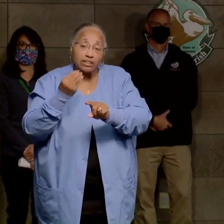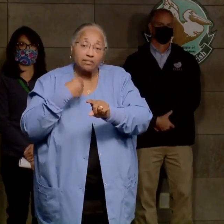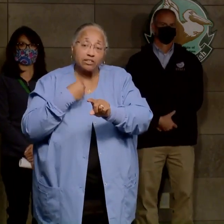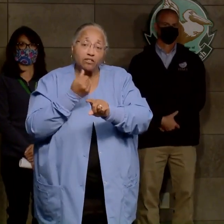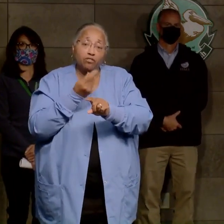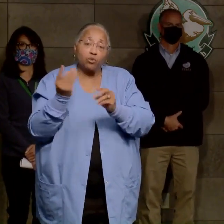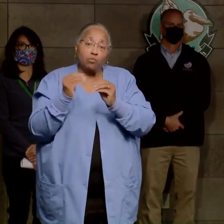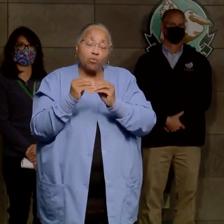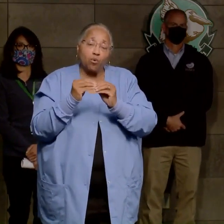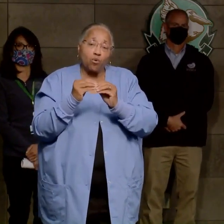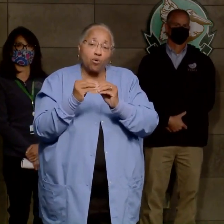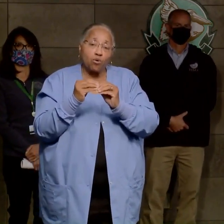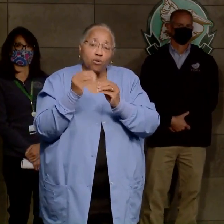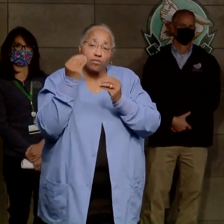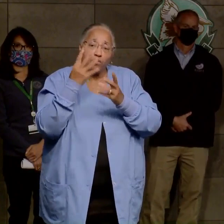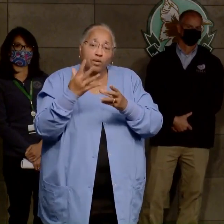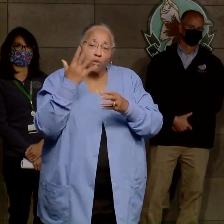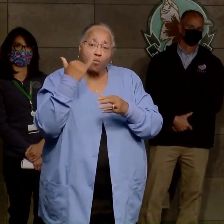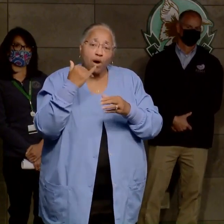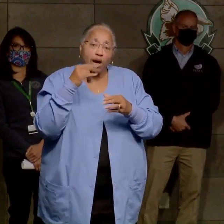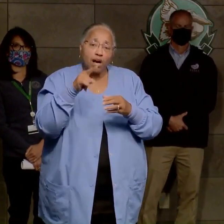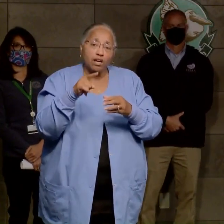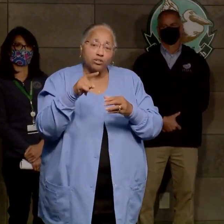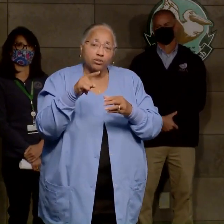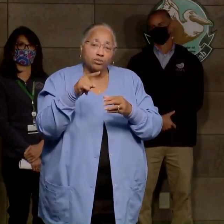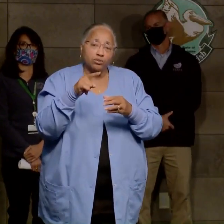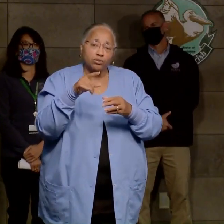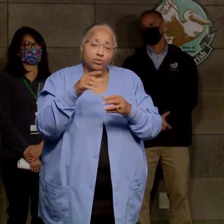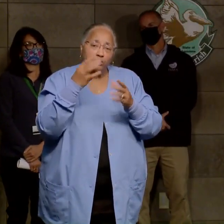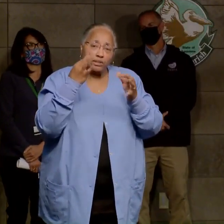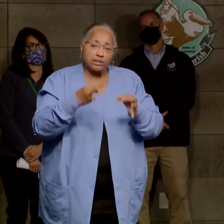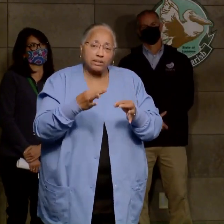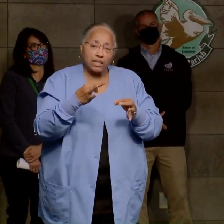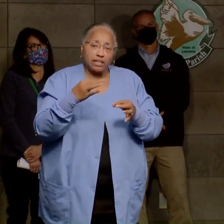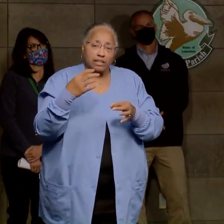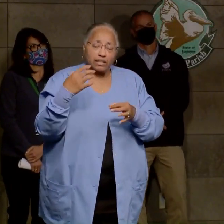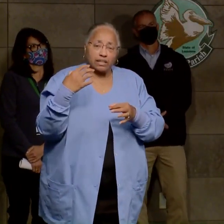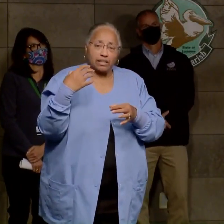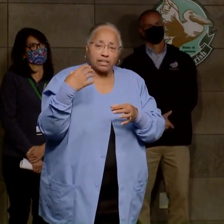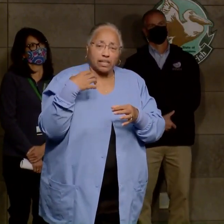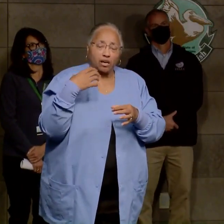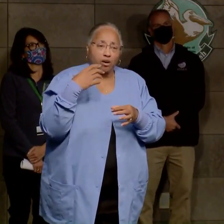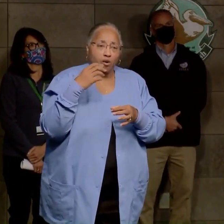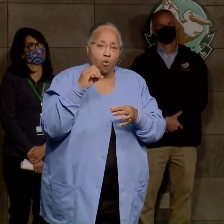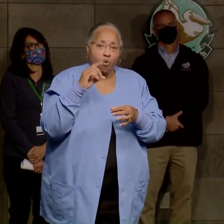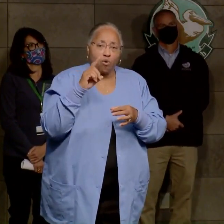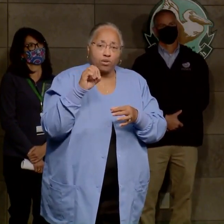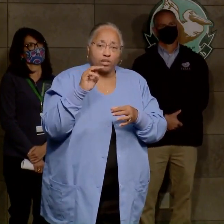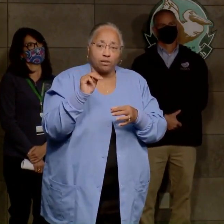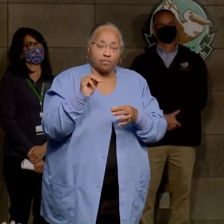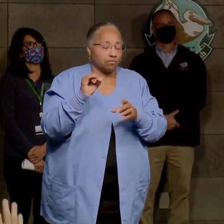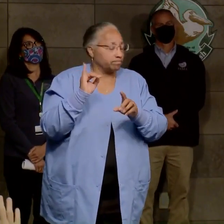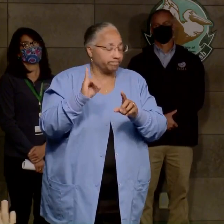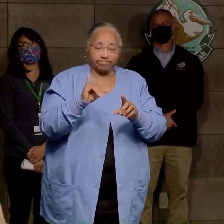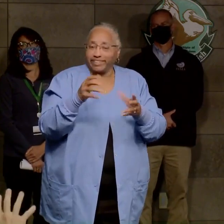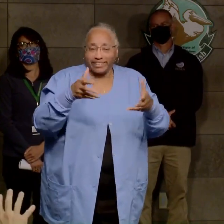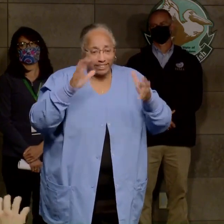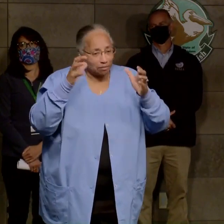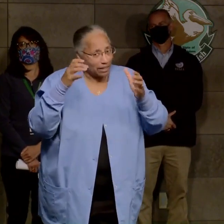on why you've chosen Captain Odom? Is that your name, Lamar Odom? No, Lamar Odom is a basketball player, isn't I'm sorry.